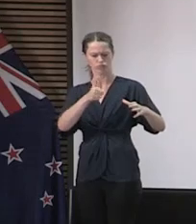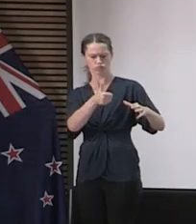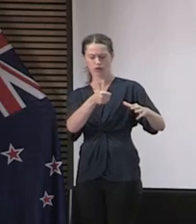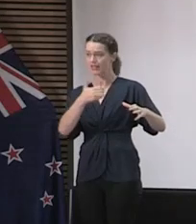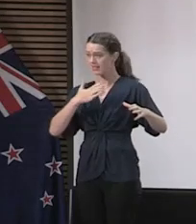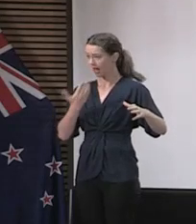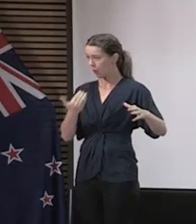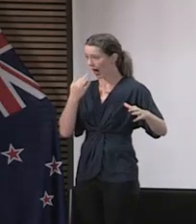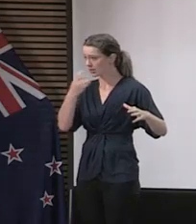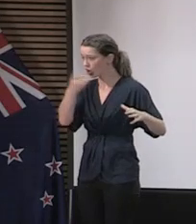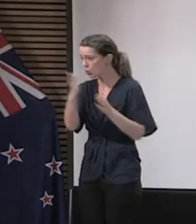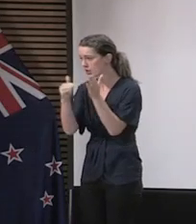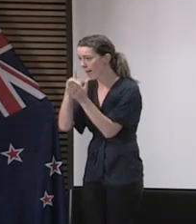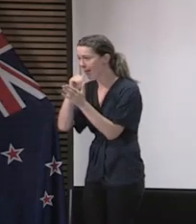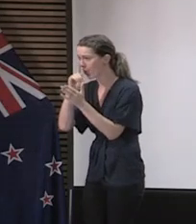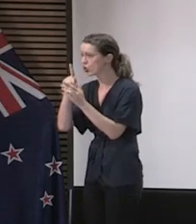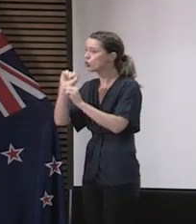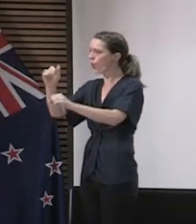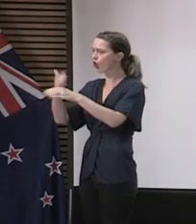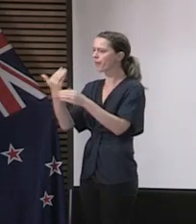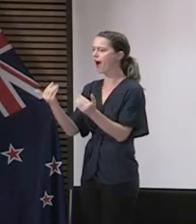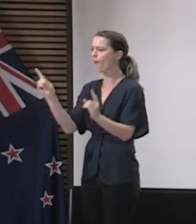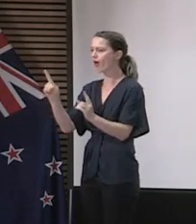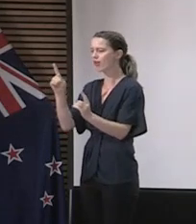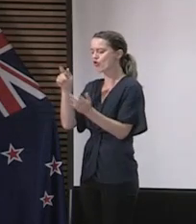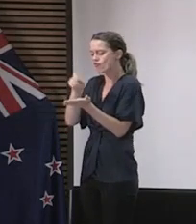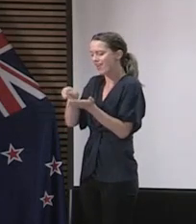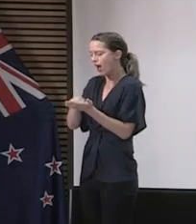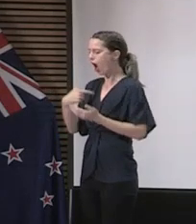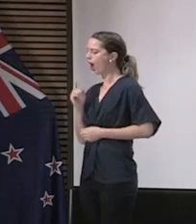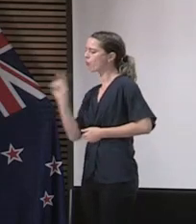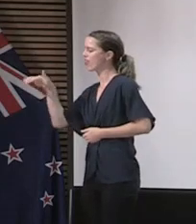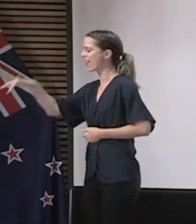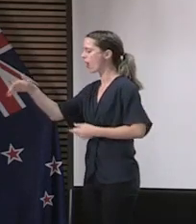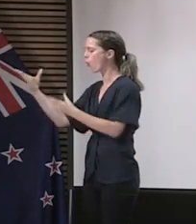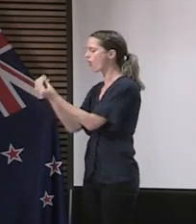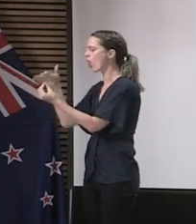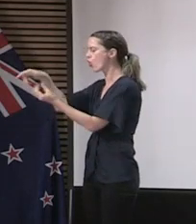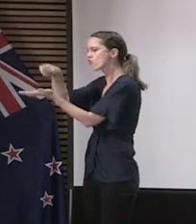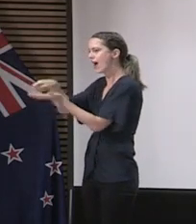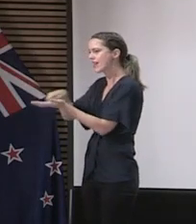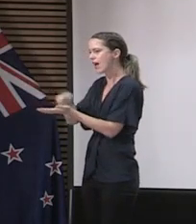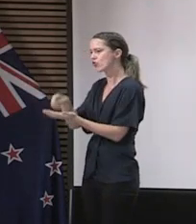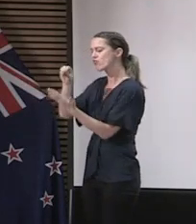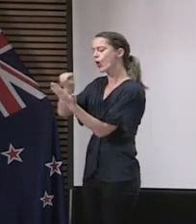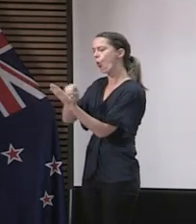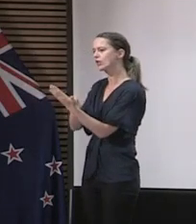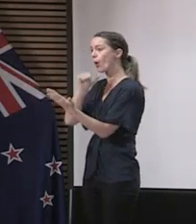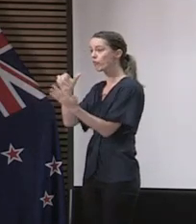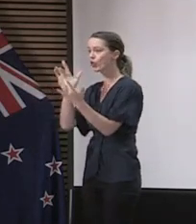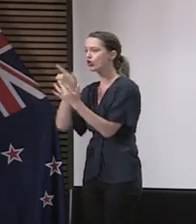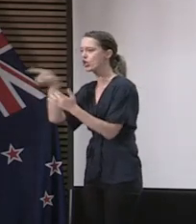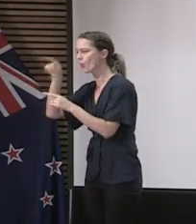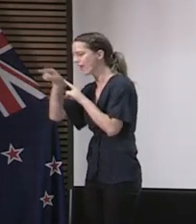to do yours. Record where you've been, who you've been with, and that will make our job all easier. Dr Bloomfield, you might wish to say more on that.